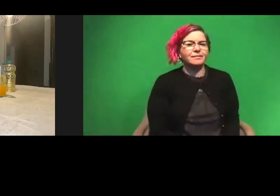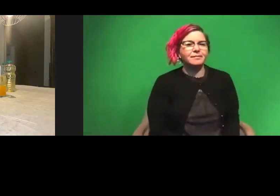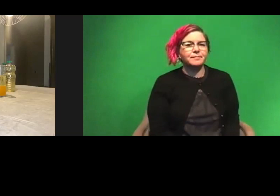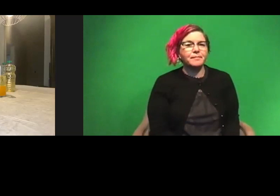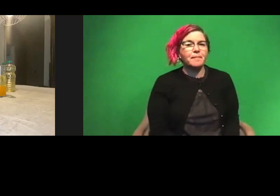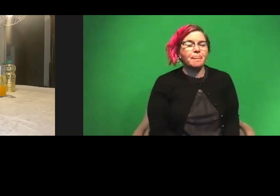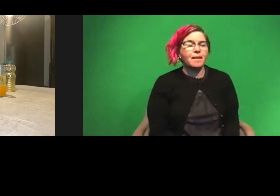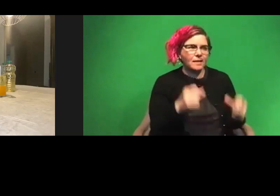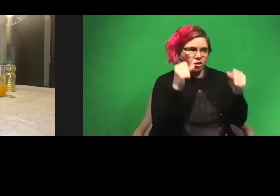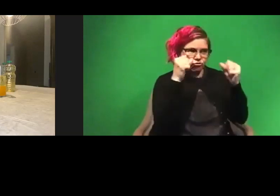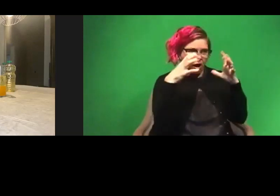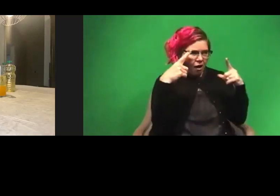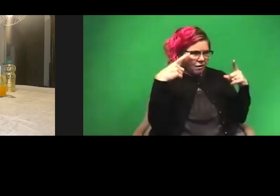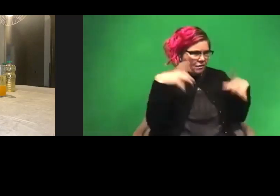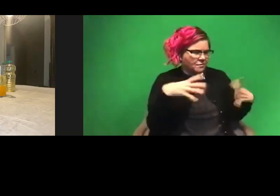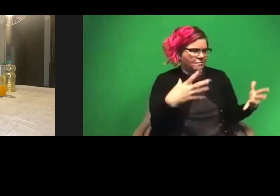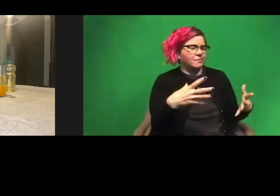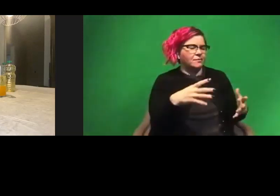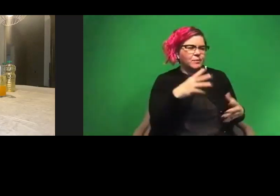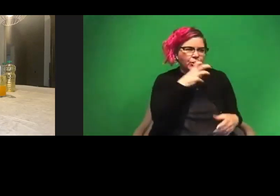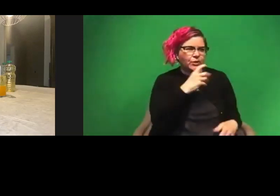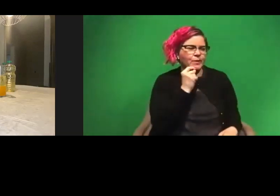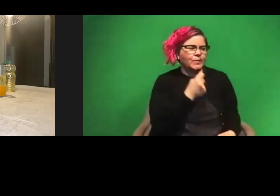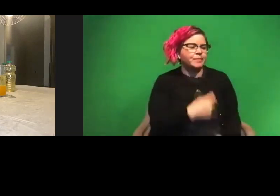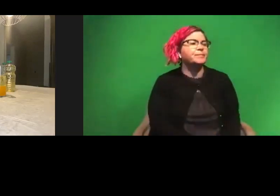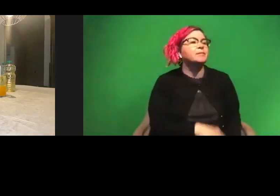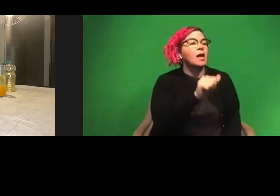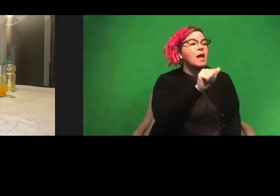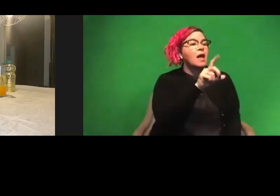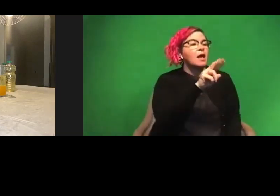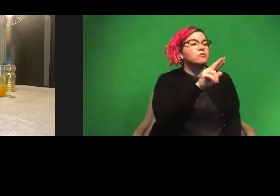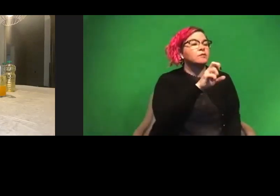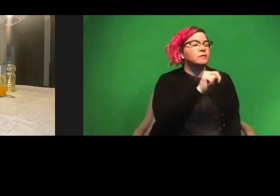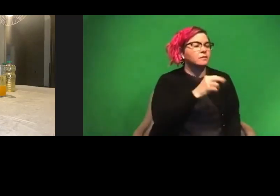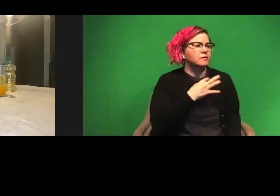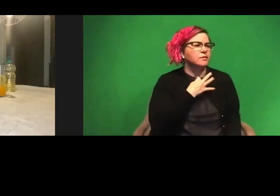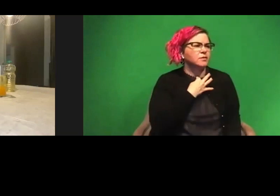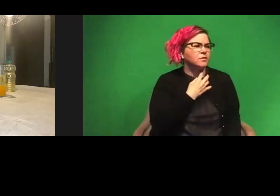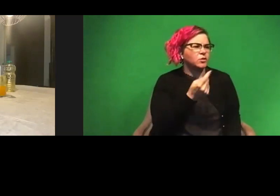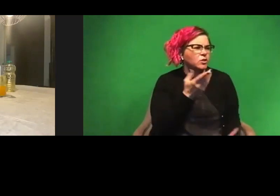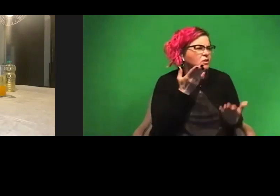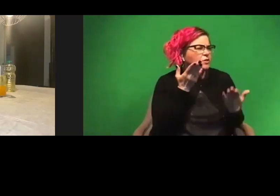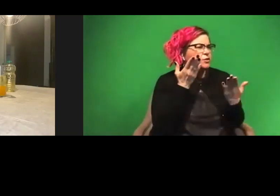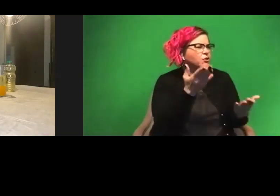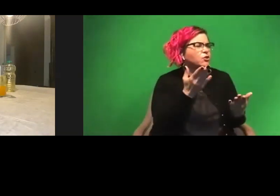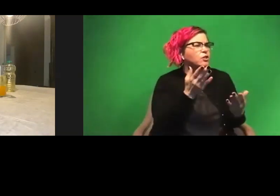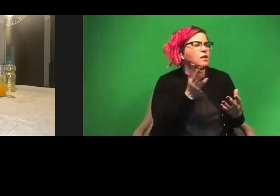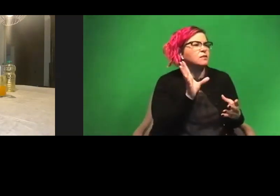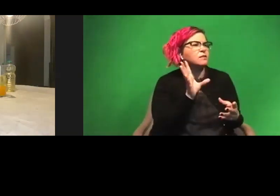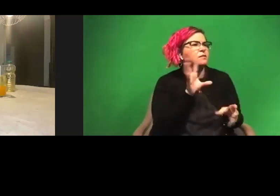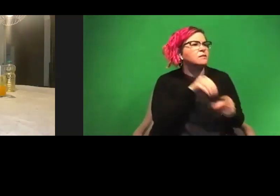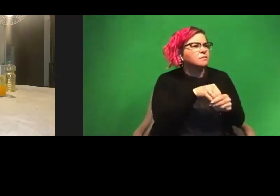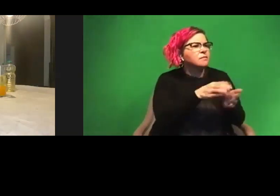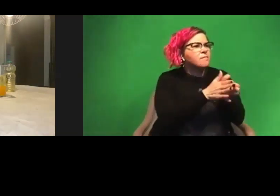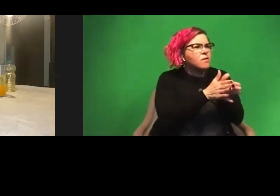cool. Adrienne wants to know, uh, what's the suggestion for engaging and motivating all students to be interested in science